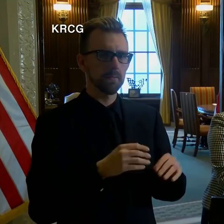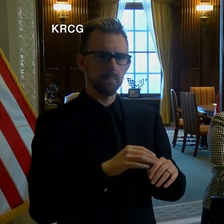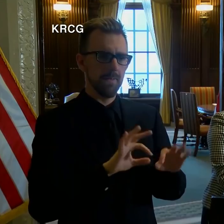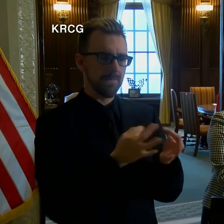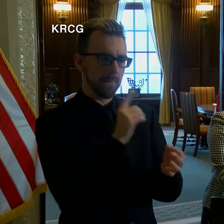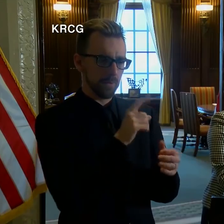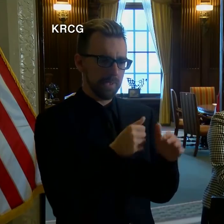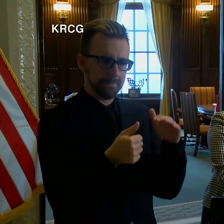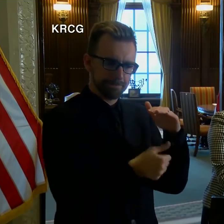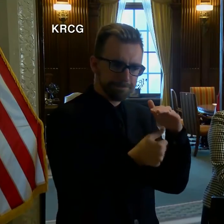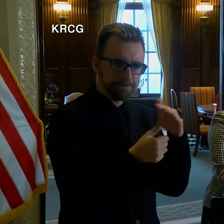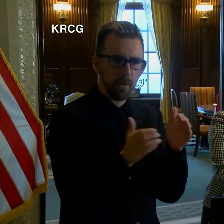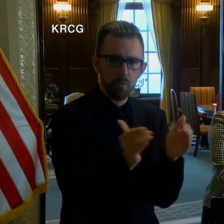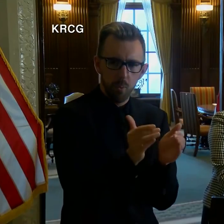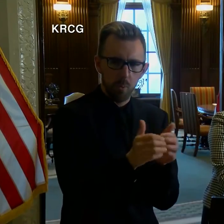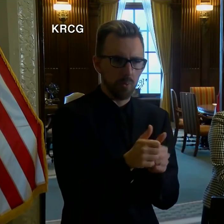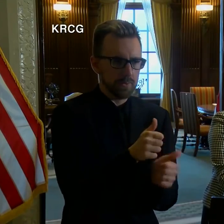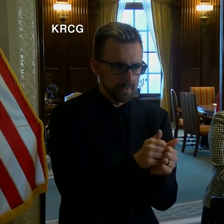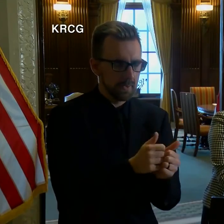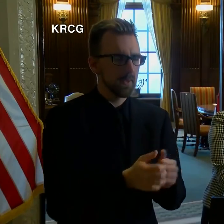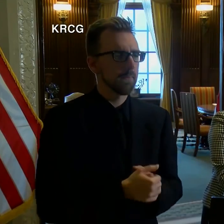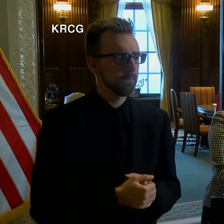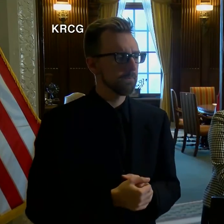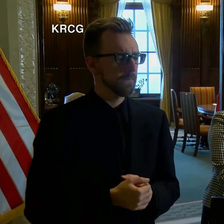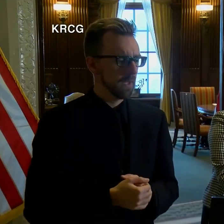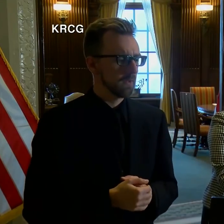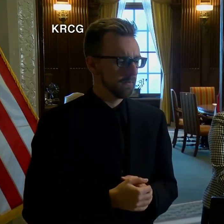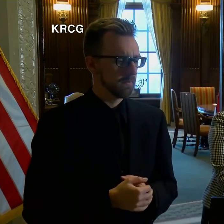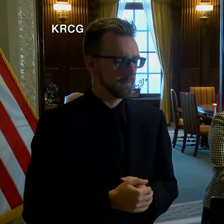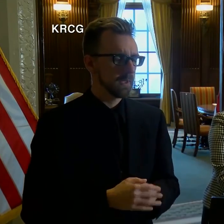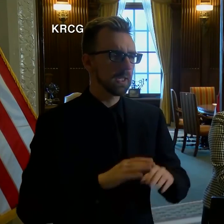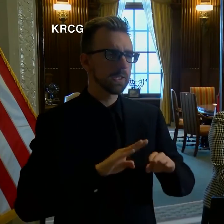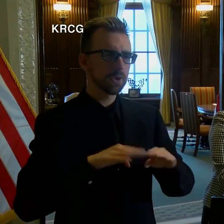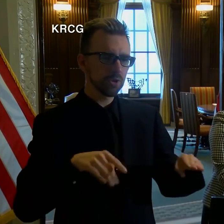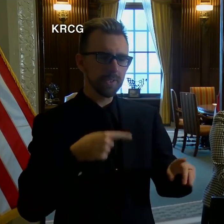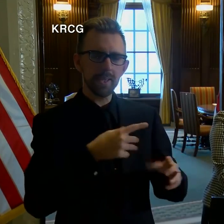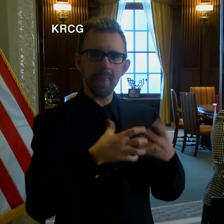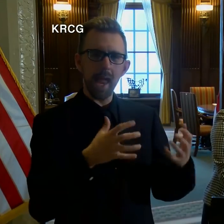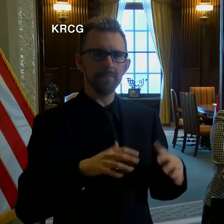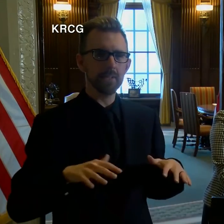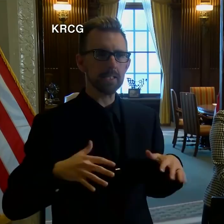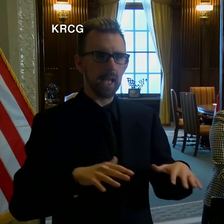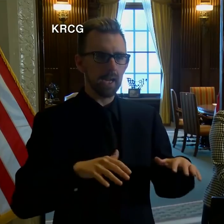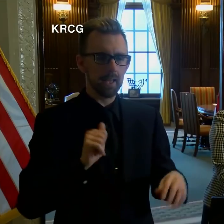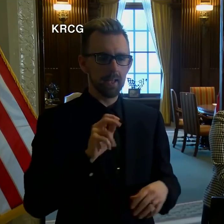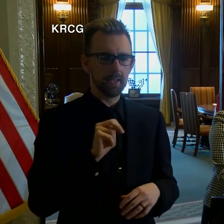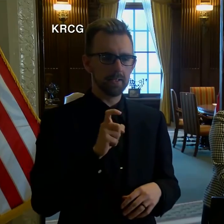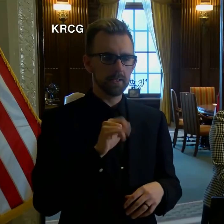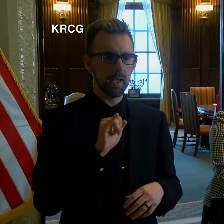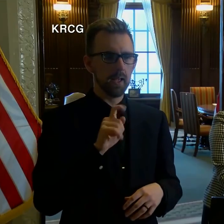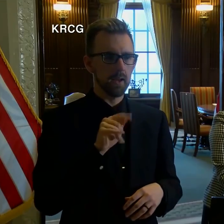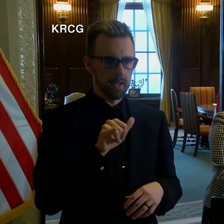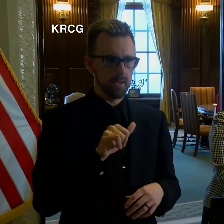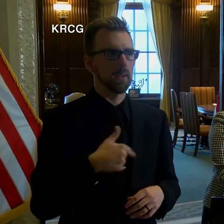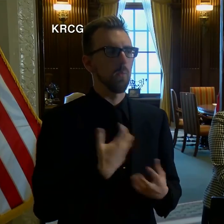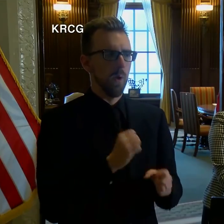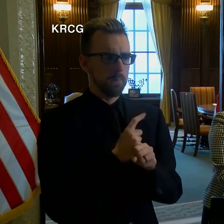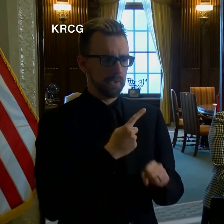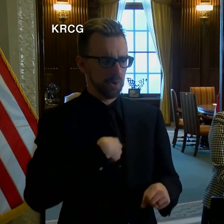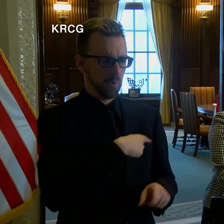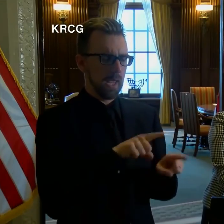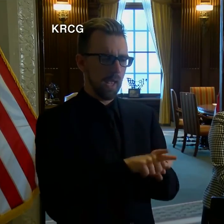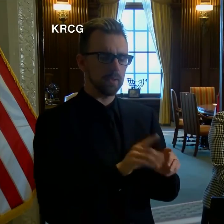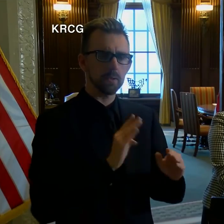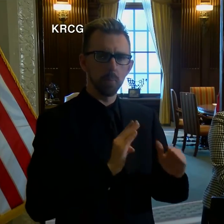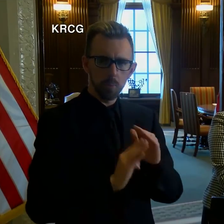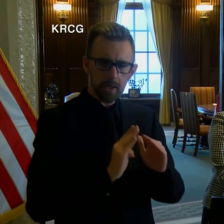together. Children are just there's just a lot of anxiety and we just want to make sure that we as a community